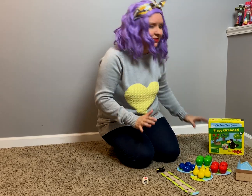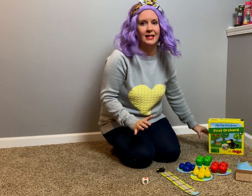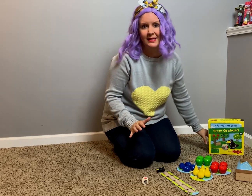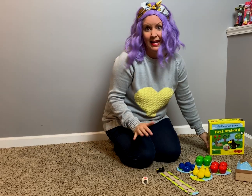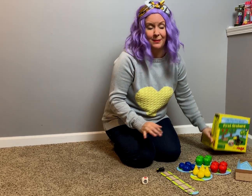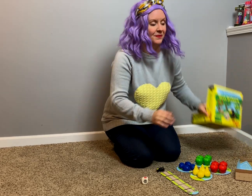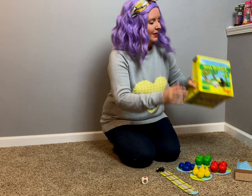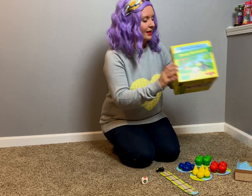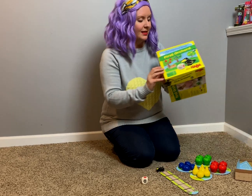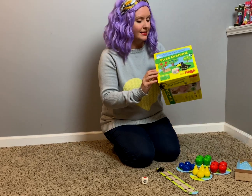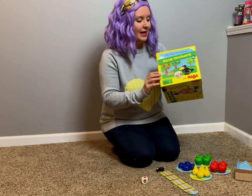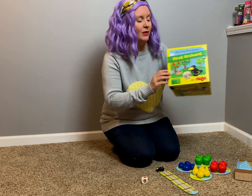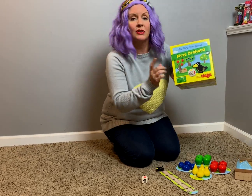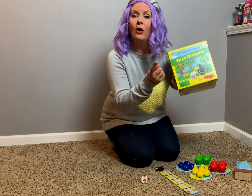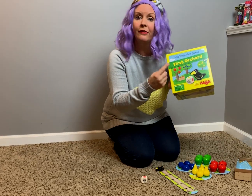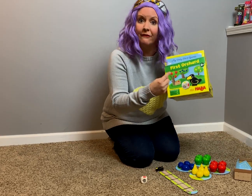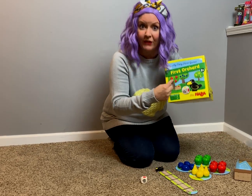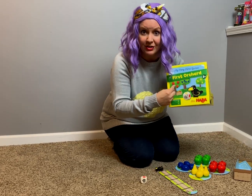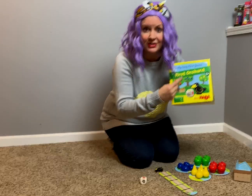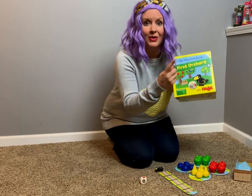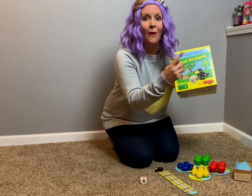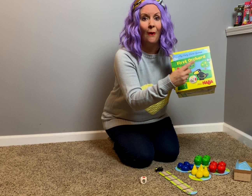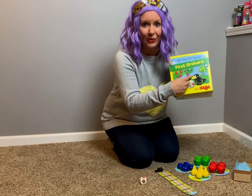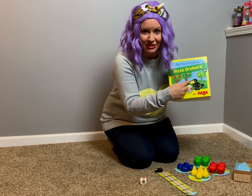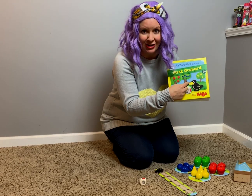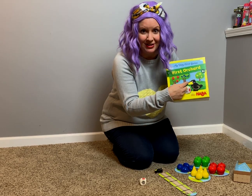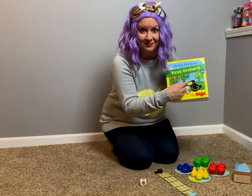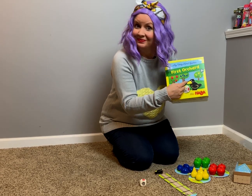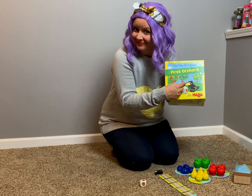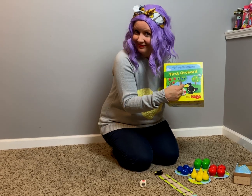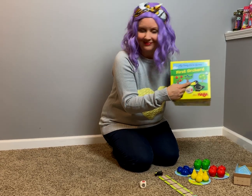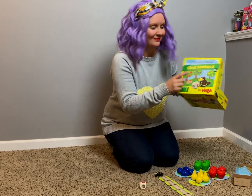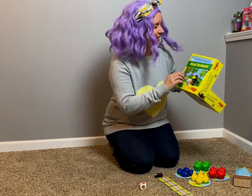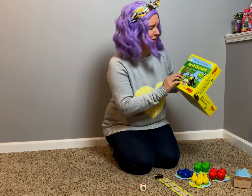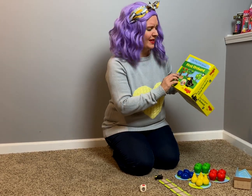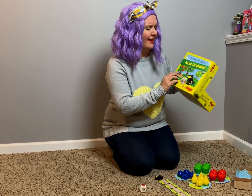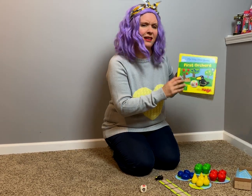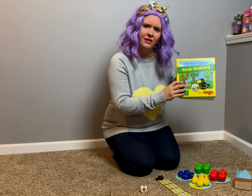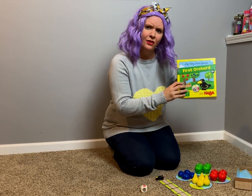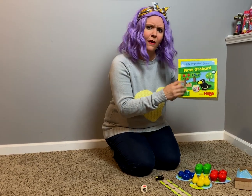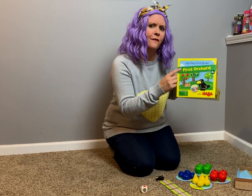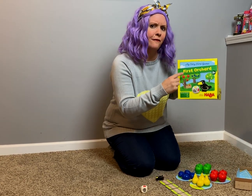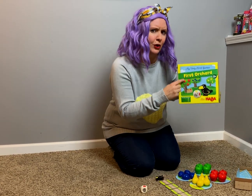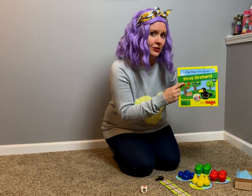this game. This game is called First Orchard. Can you say that? First